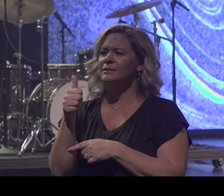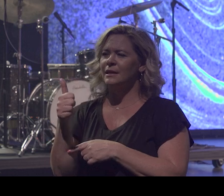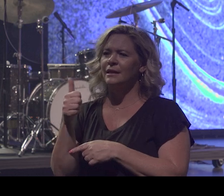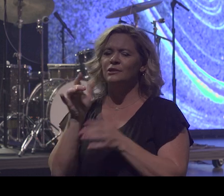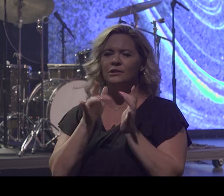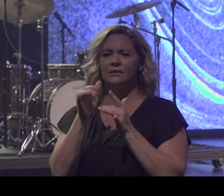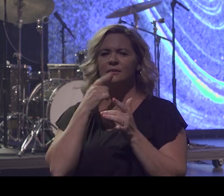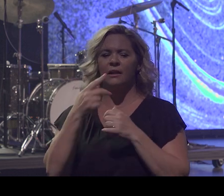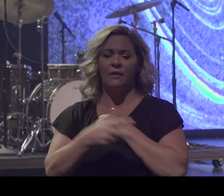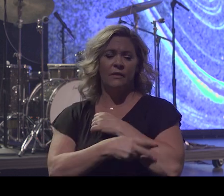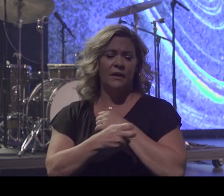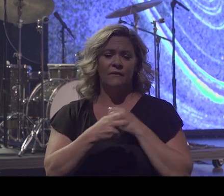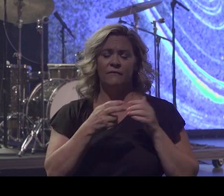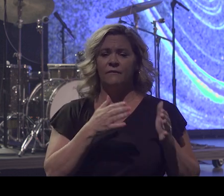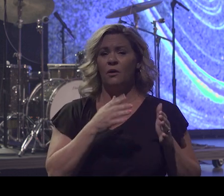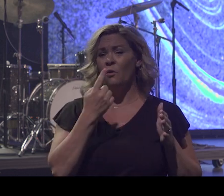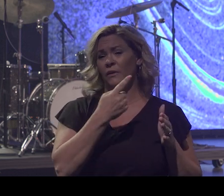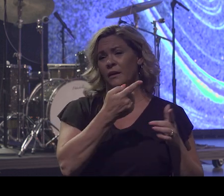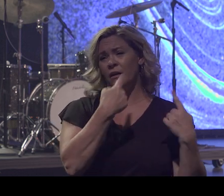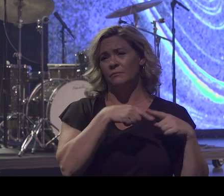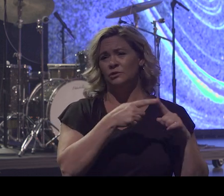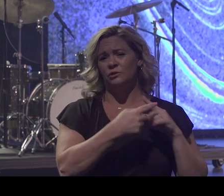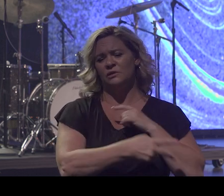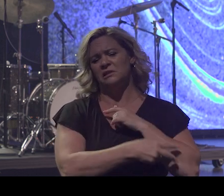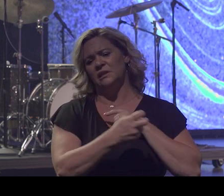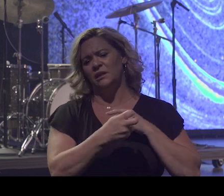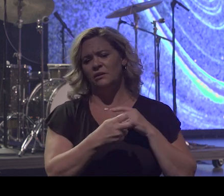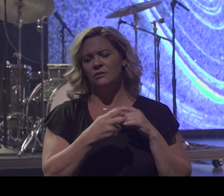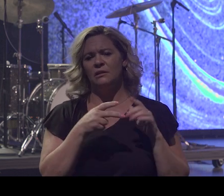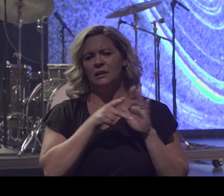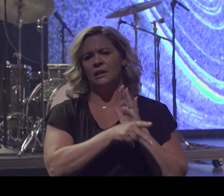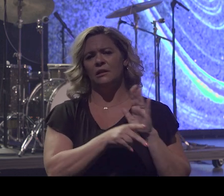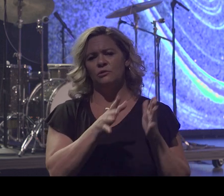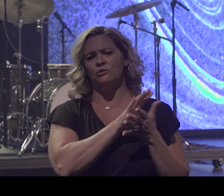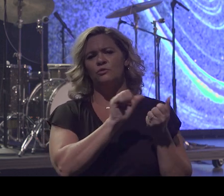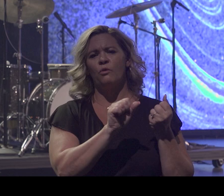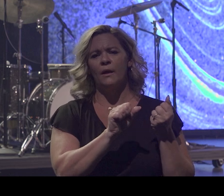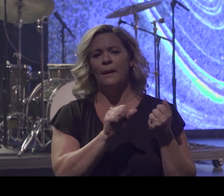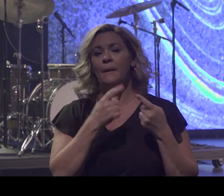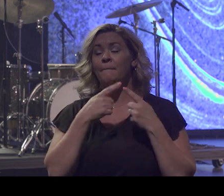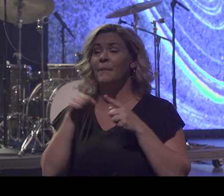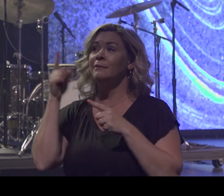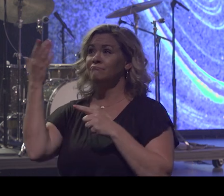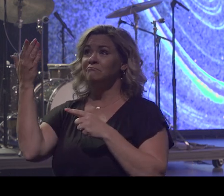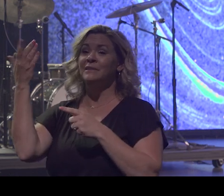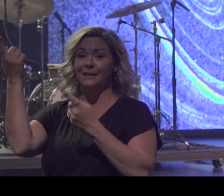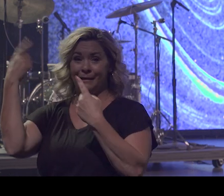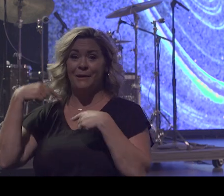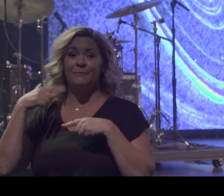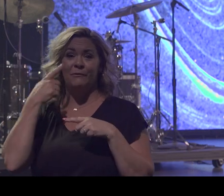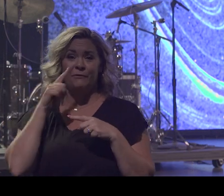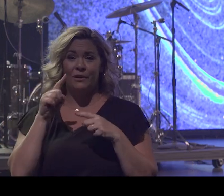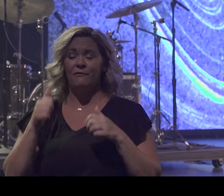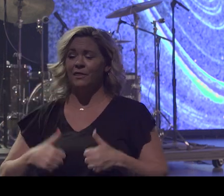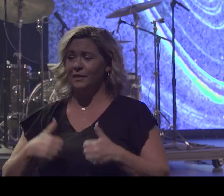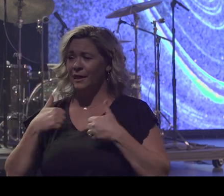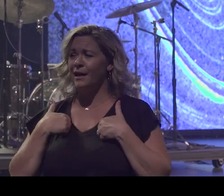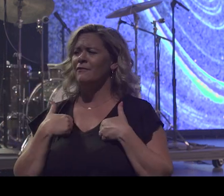does not come except to steal, kill, and destroy. He says, I have come that they may have life and may have it more abundantly.